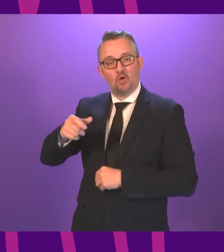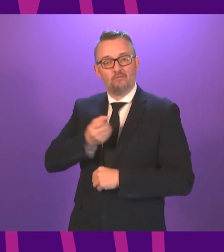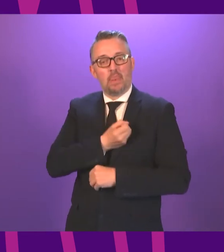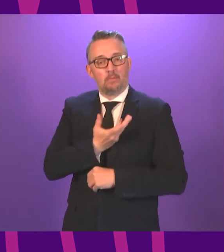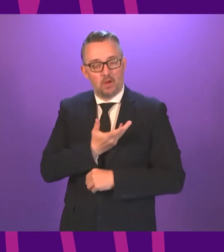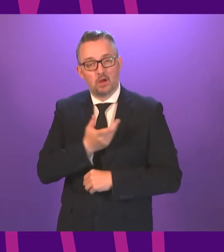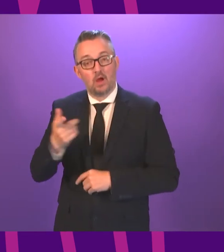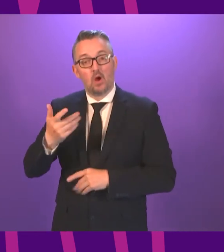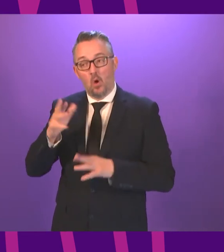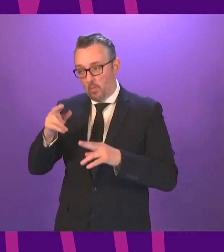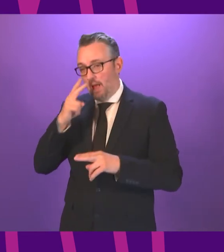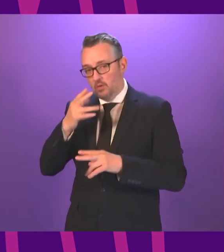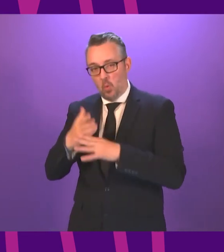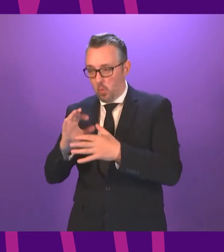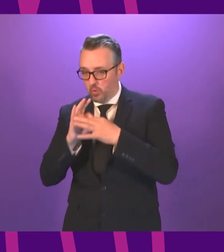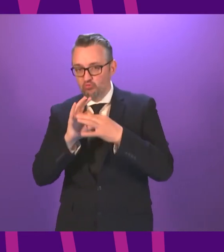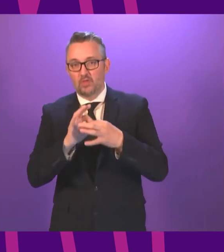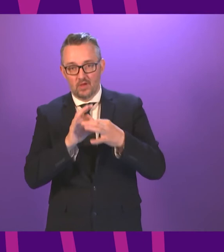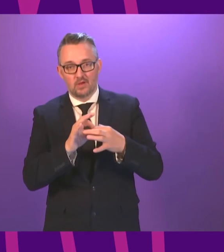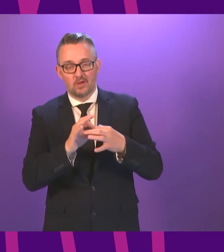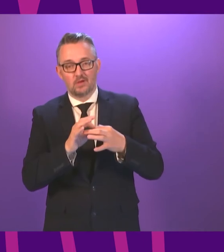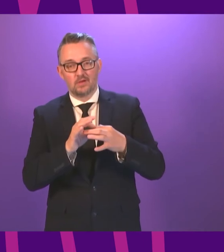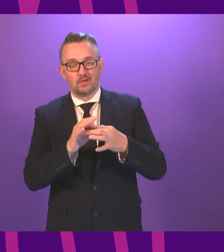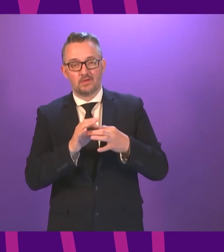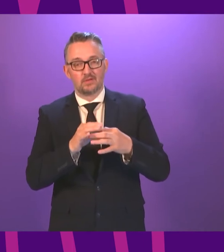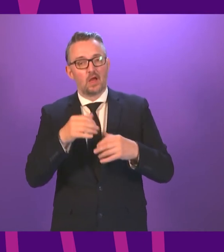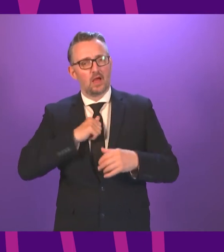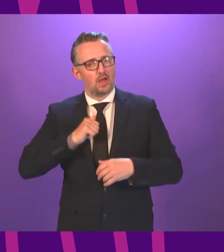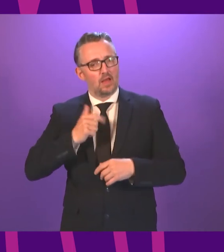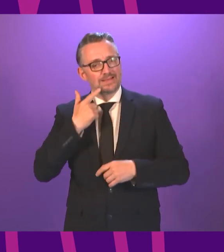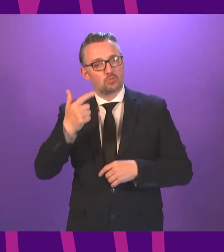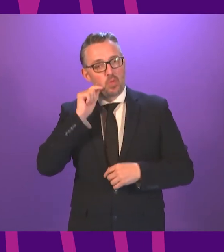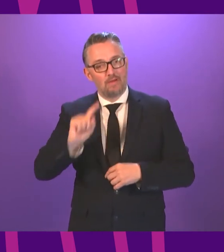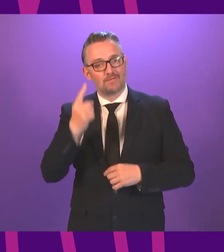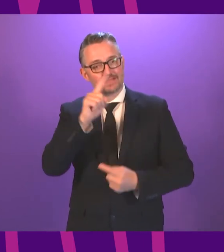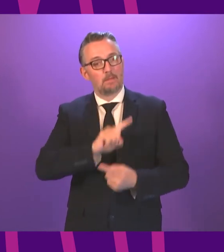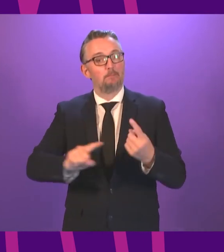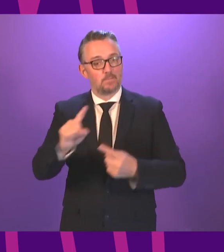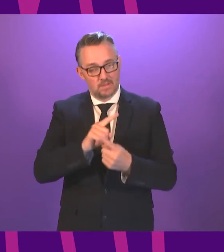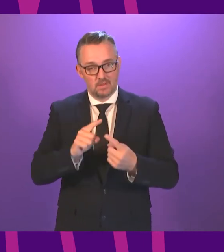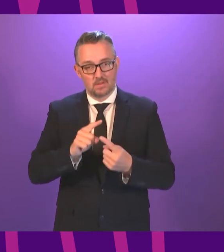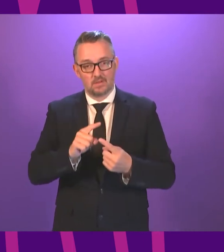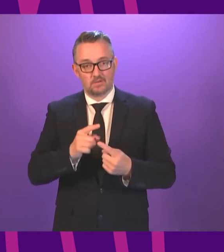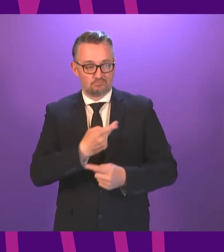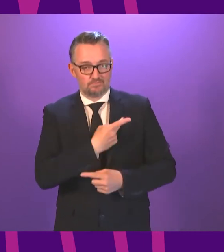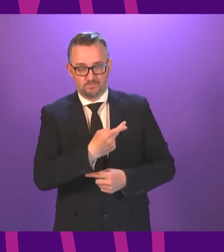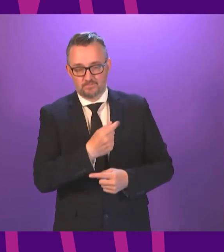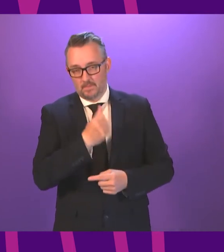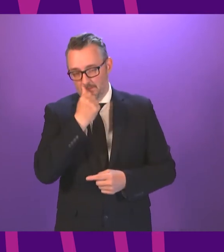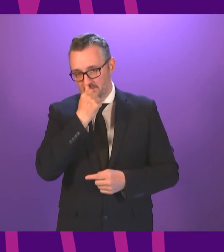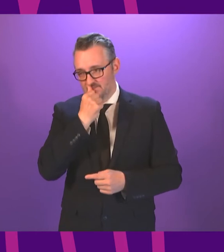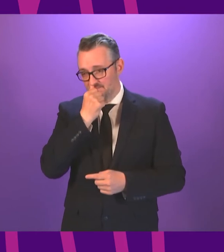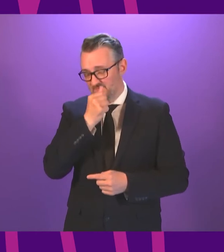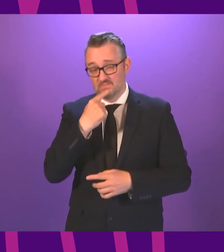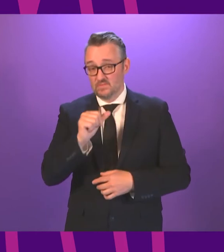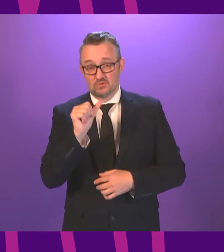hopefully constructively, as the First Minister has just set out, and I believe we have our first meeting next week as well on that basis. We are